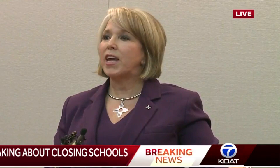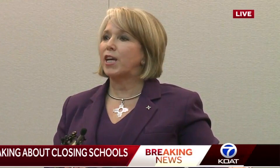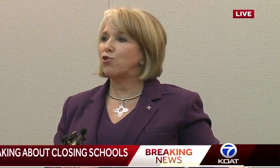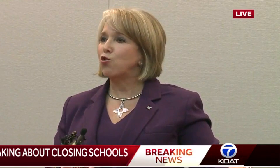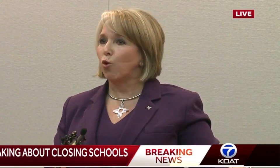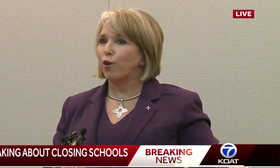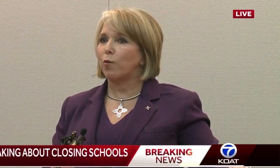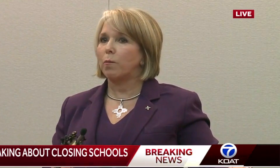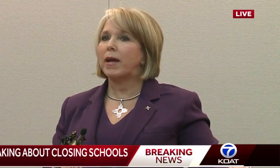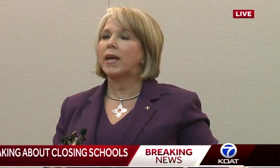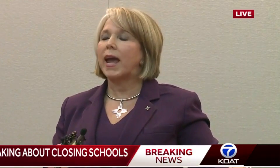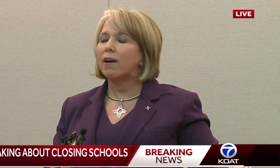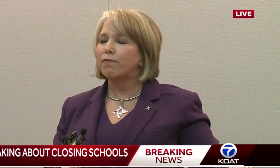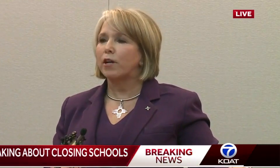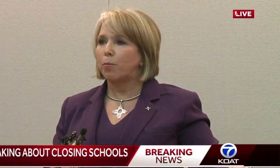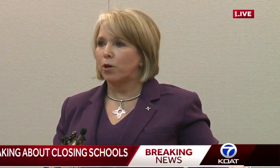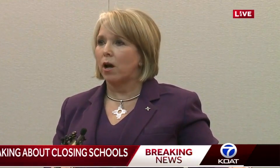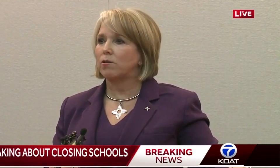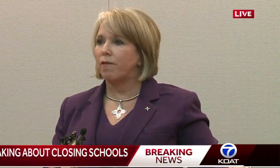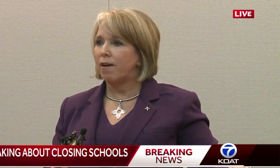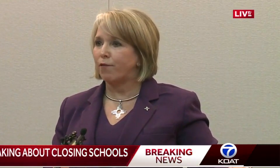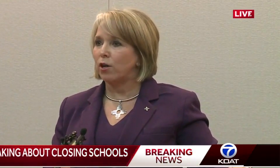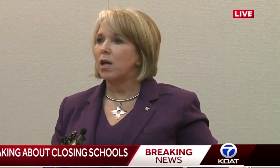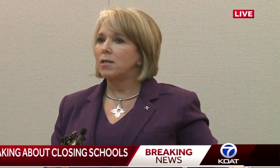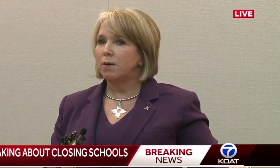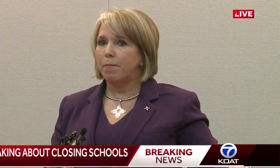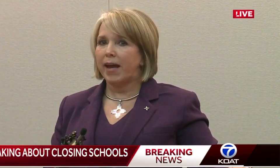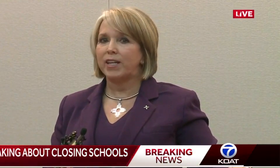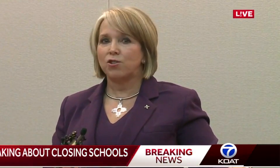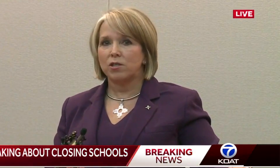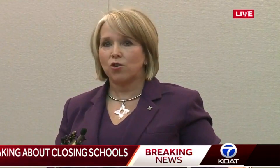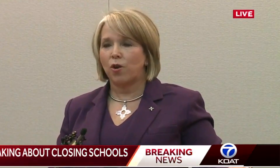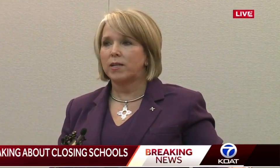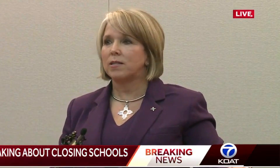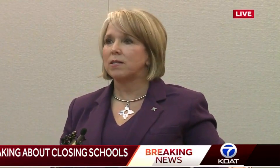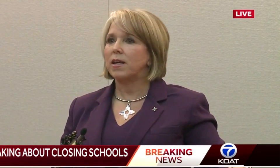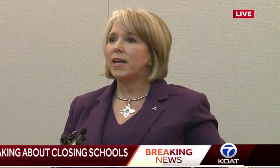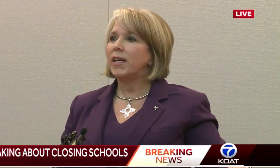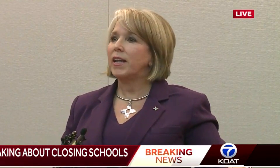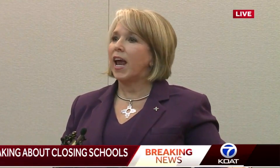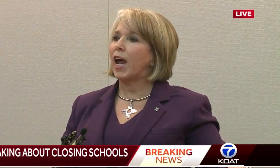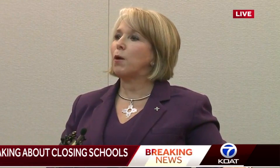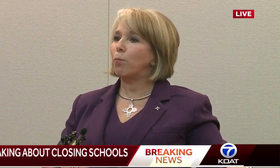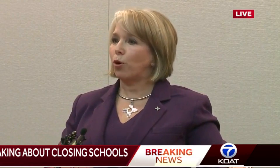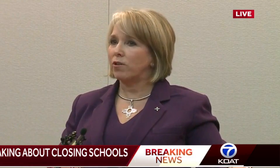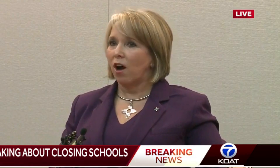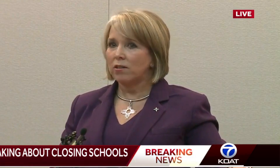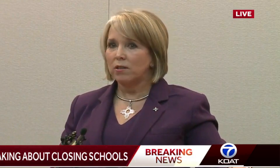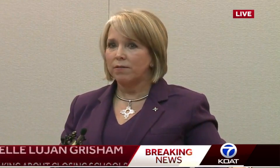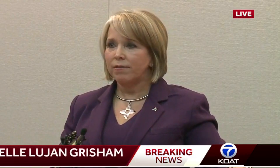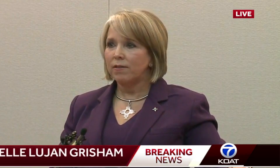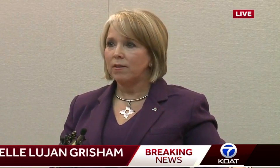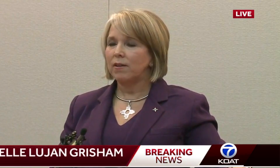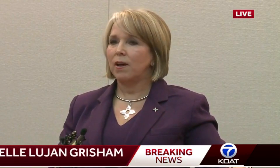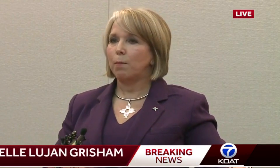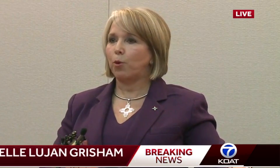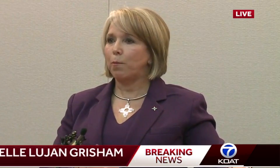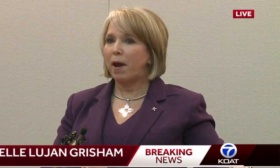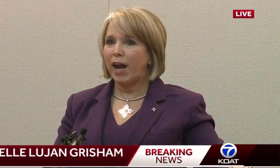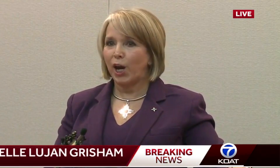and to making sure that we're making every productive effort to manage this crisis in a productive,